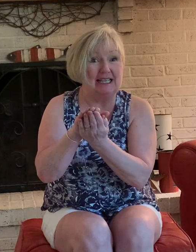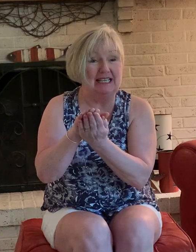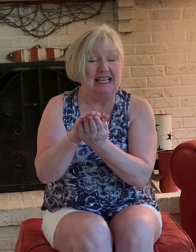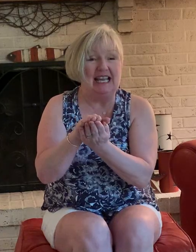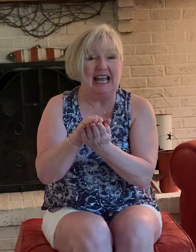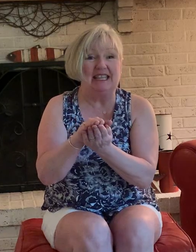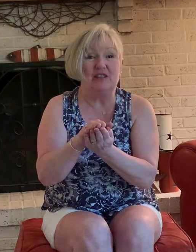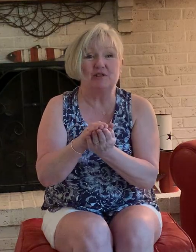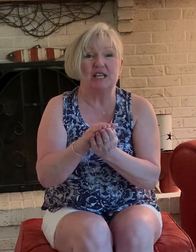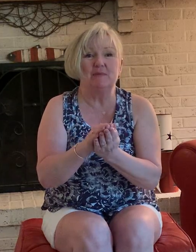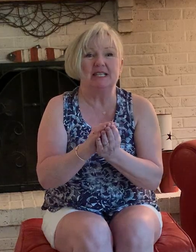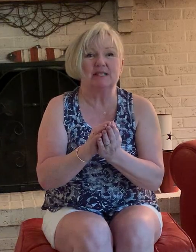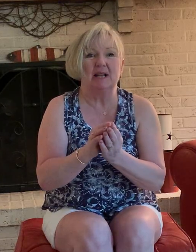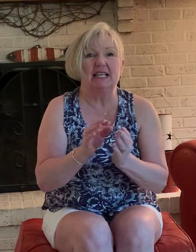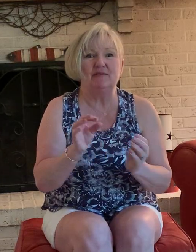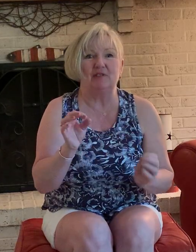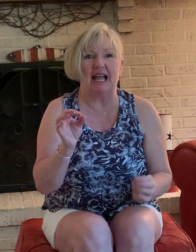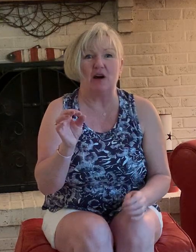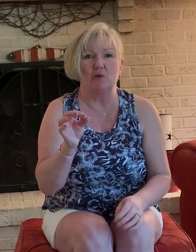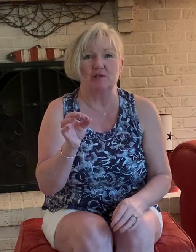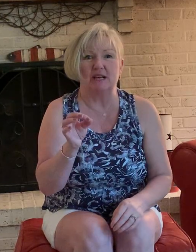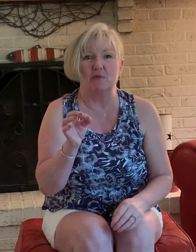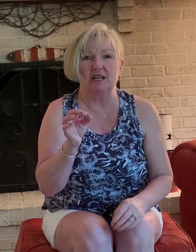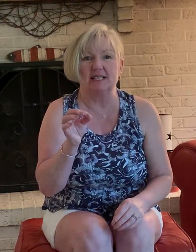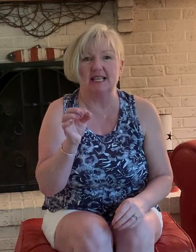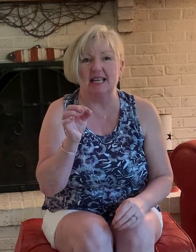and then there's going to be smelling flowers and we're going to say